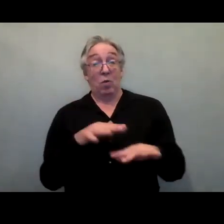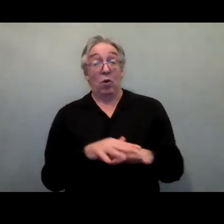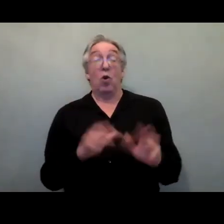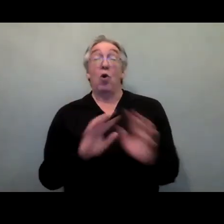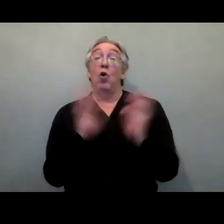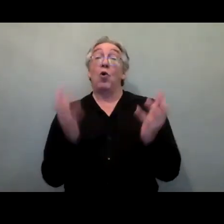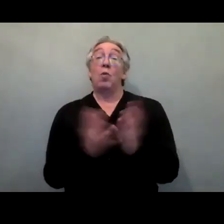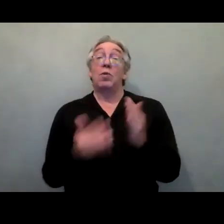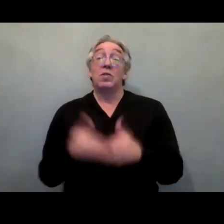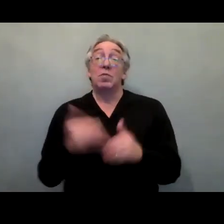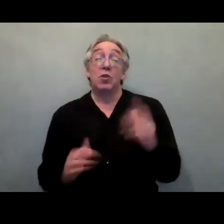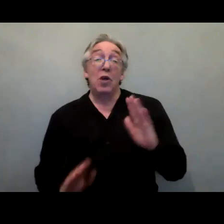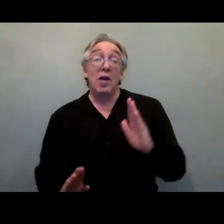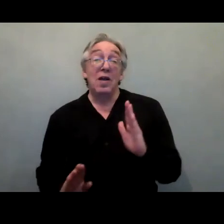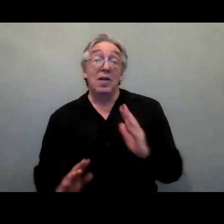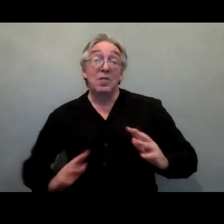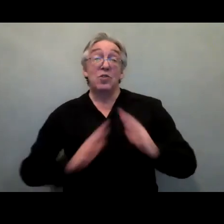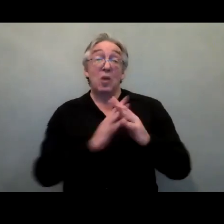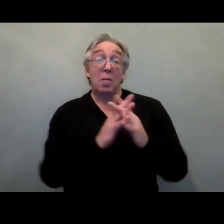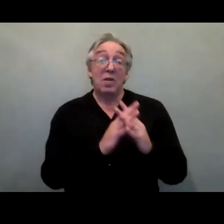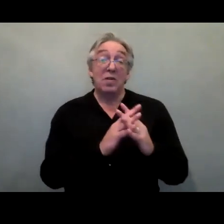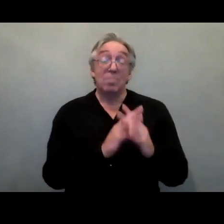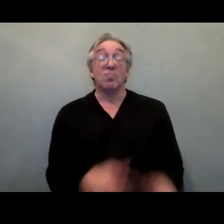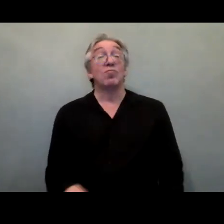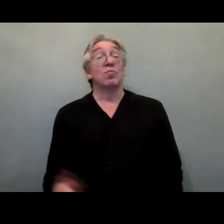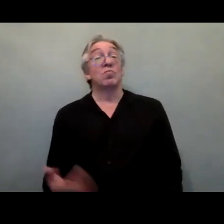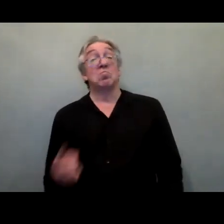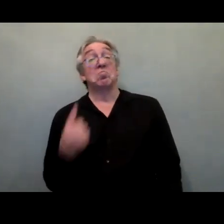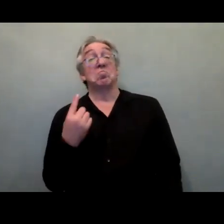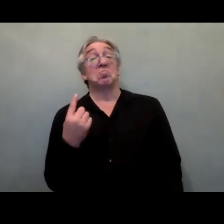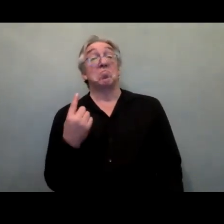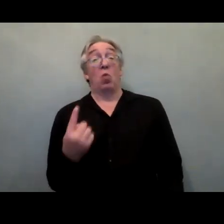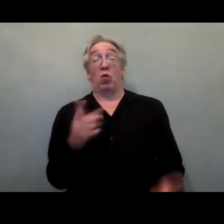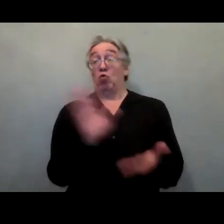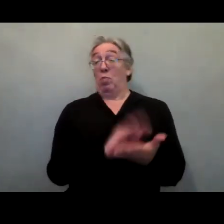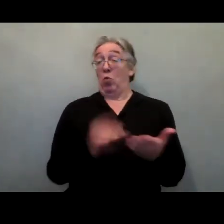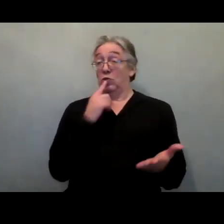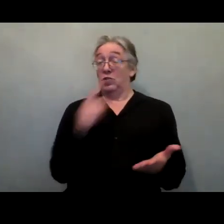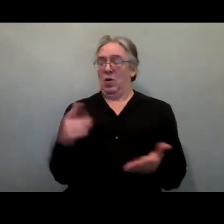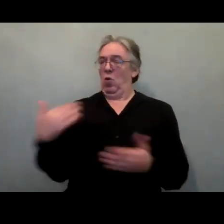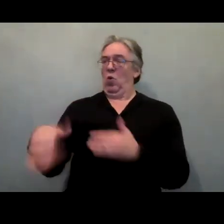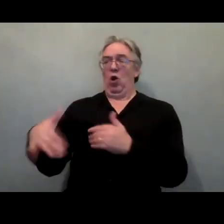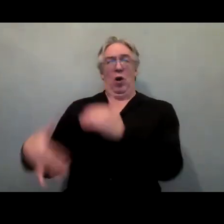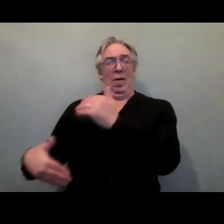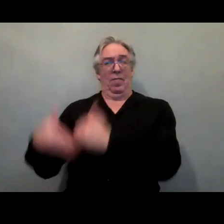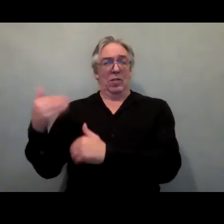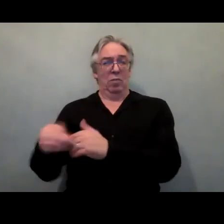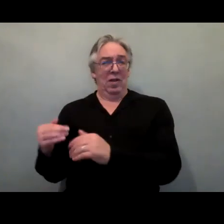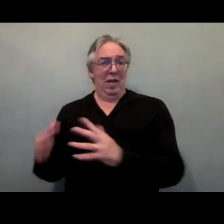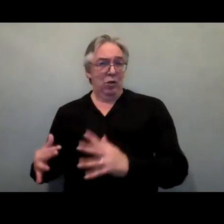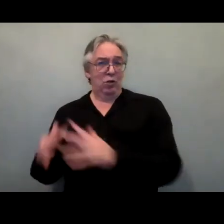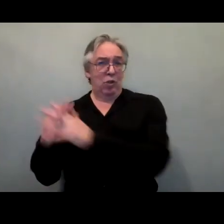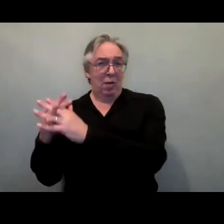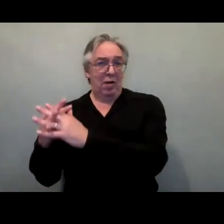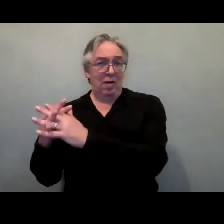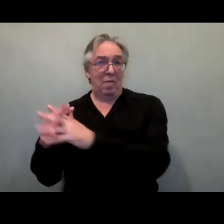evaluation conducted by Valerie Carr noted that the GLAD Network and the Disability Summit strongly influenced donors to